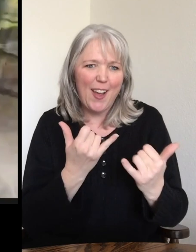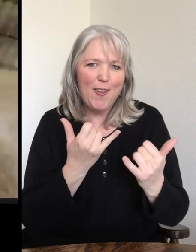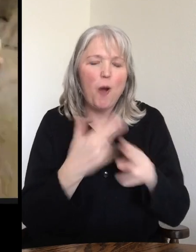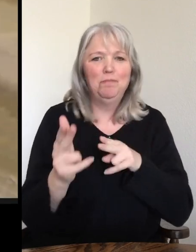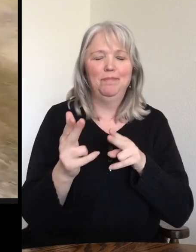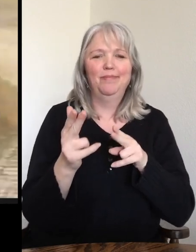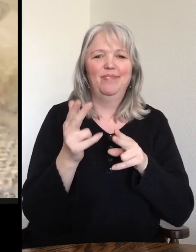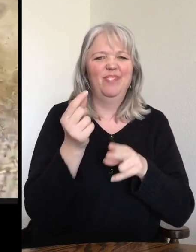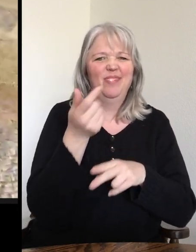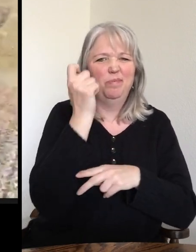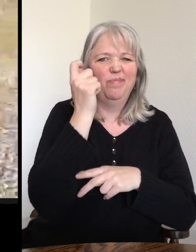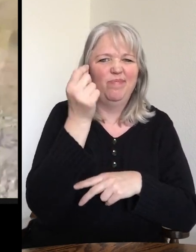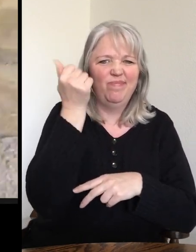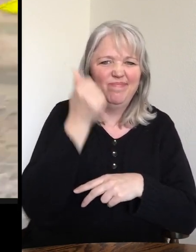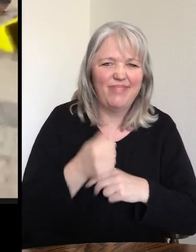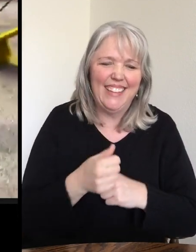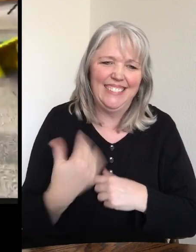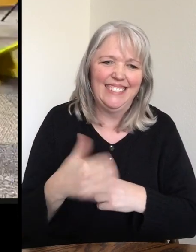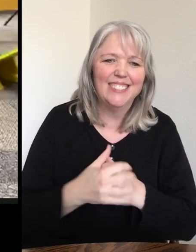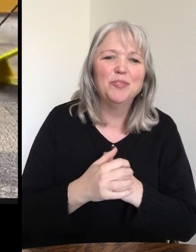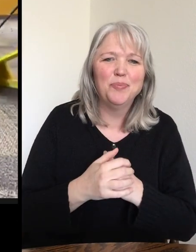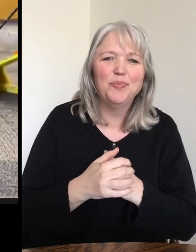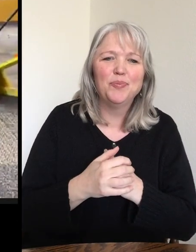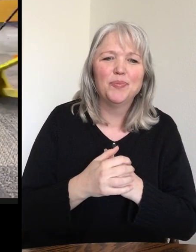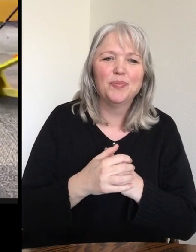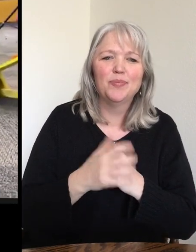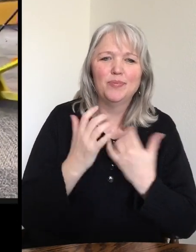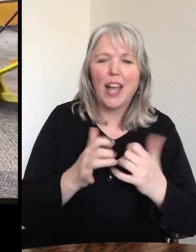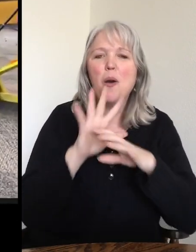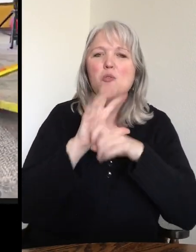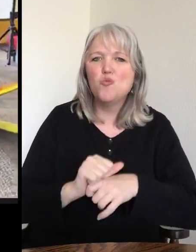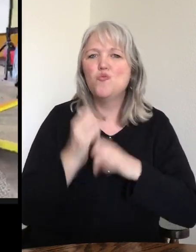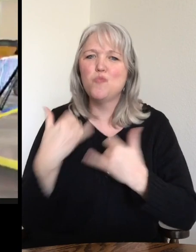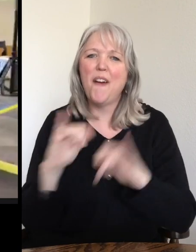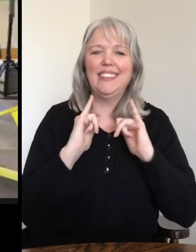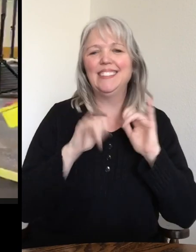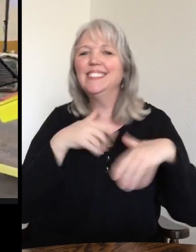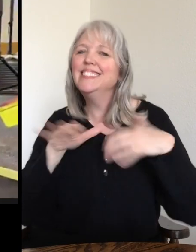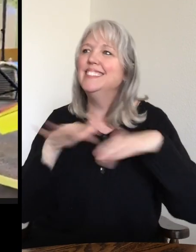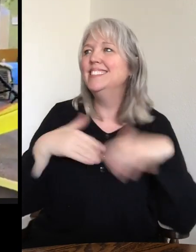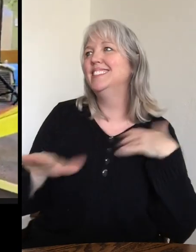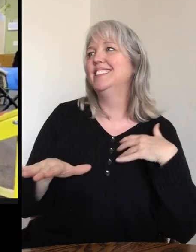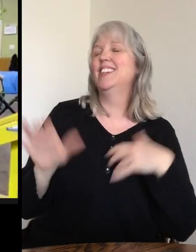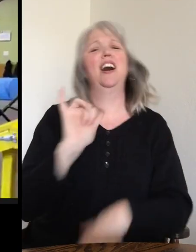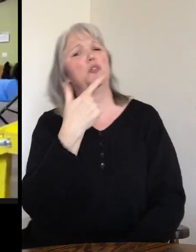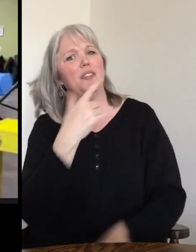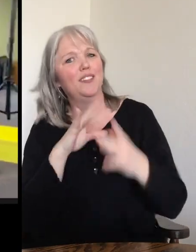right now. Oh, just for a second. So fast. He's getting into the groove of this party here. And I will also say, we've been working